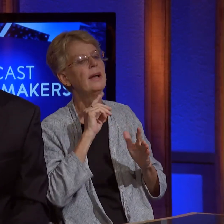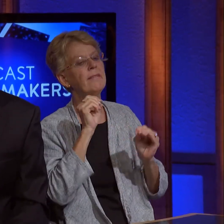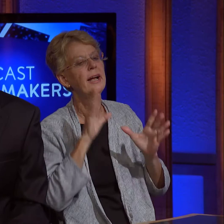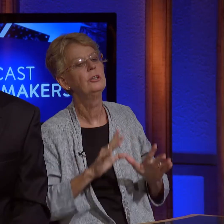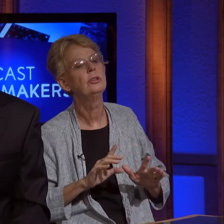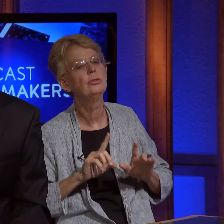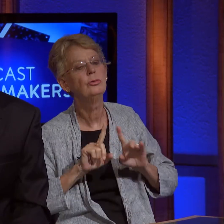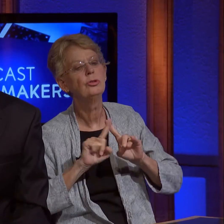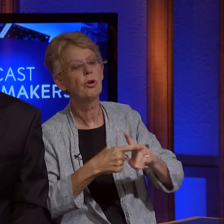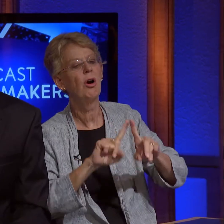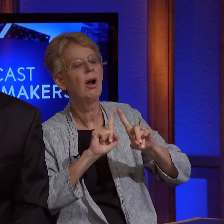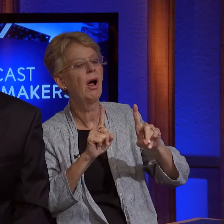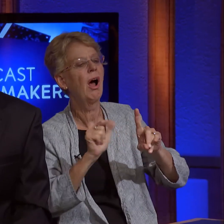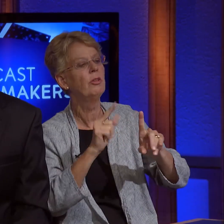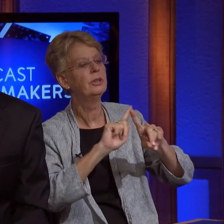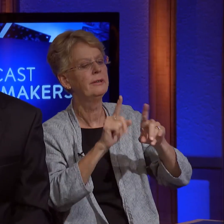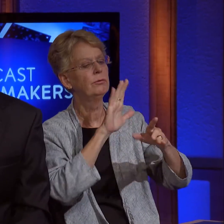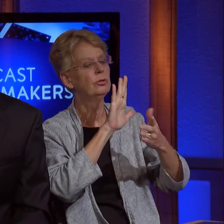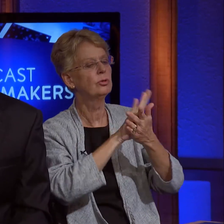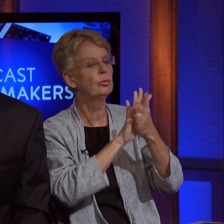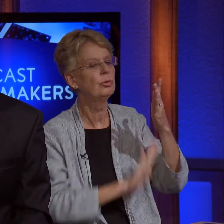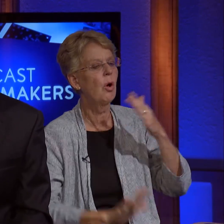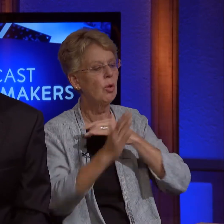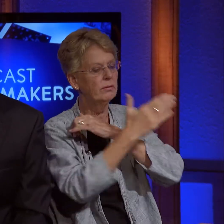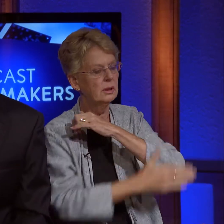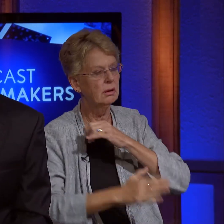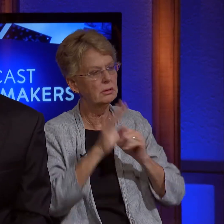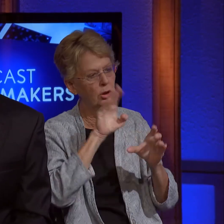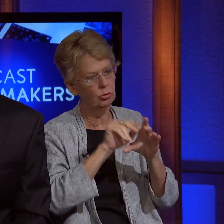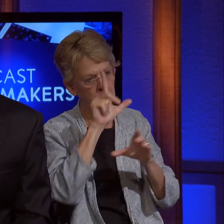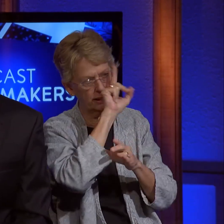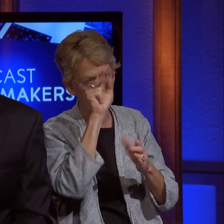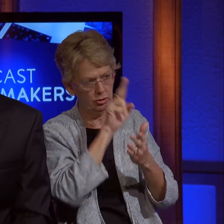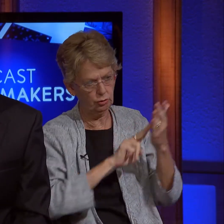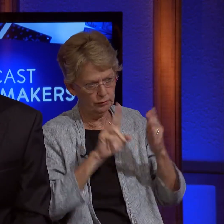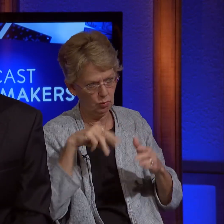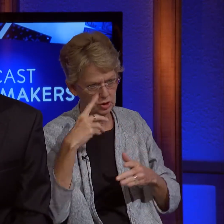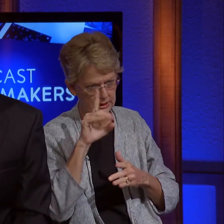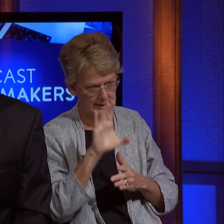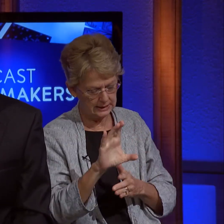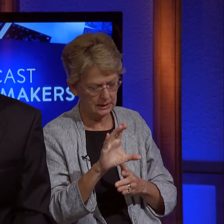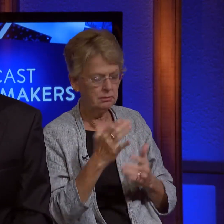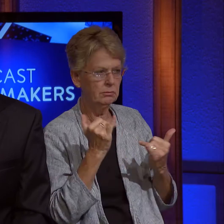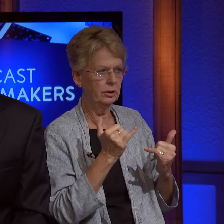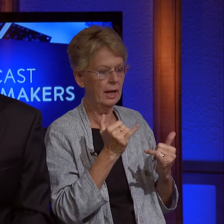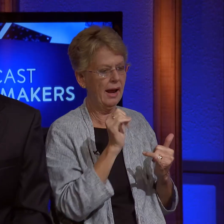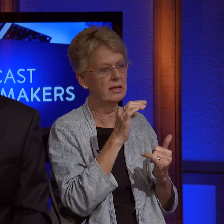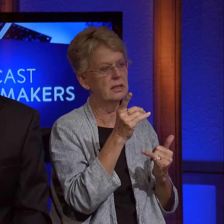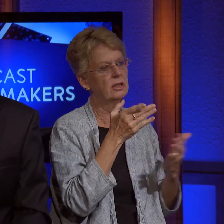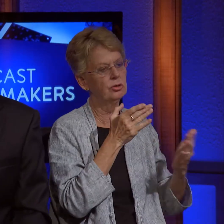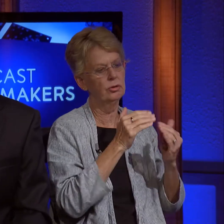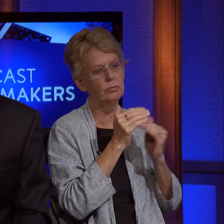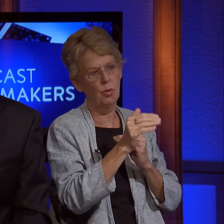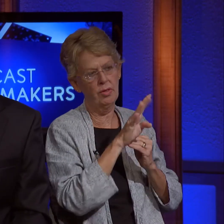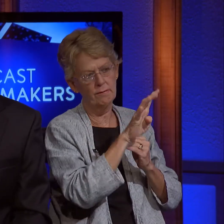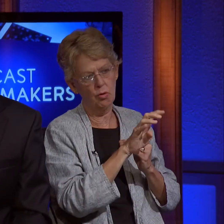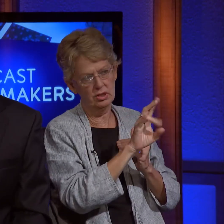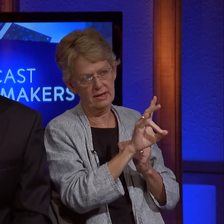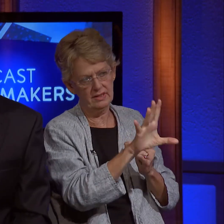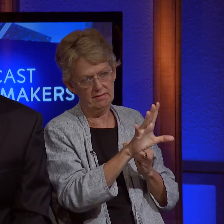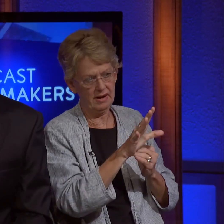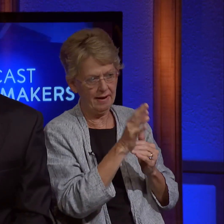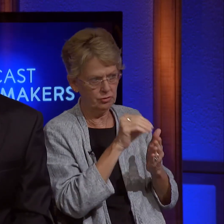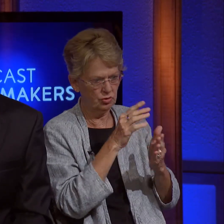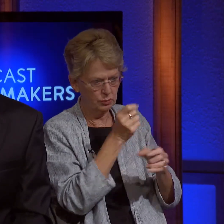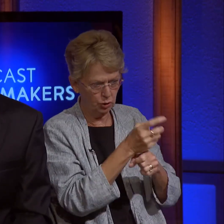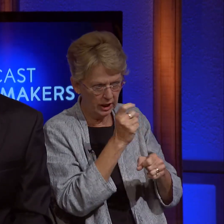start other schools across the country, including Gallaudet University in Washington, D.C. Today, ASD serves more than 475 students